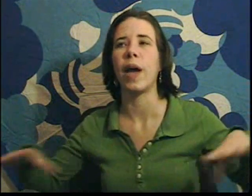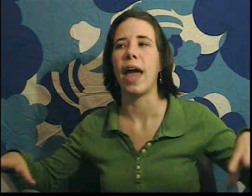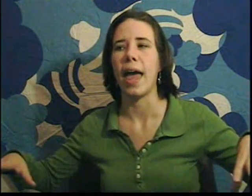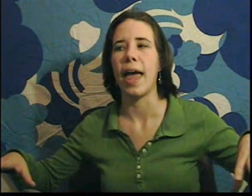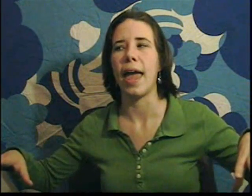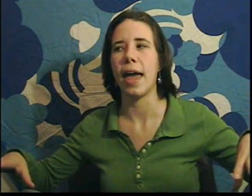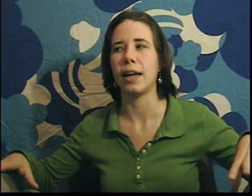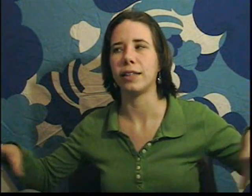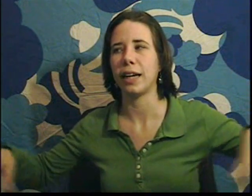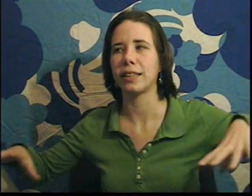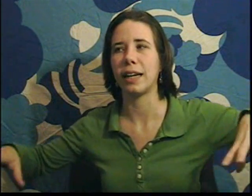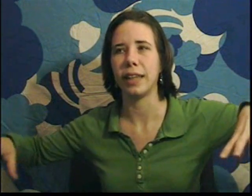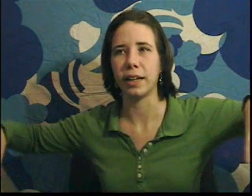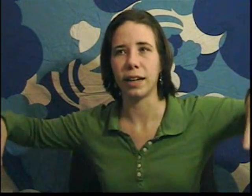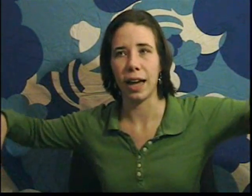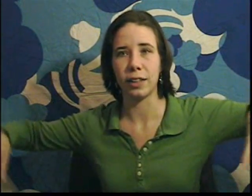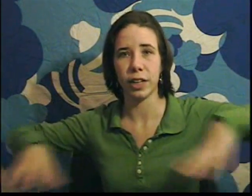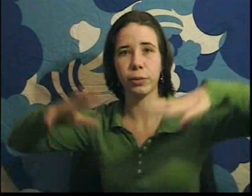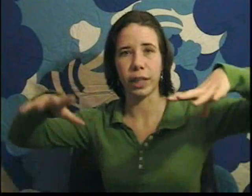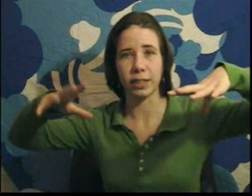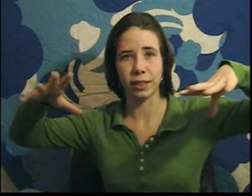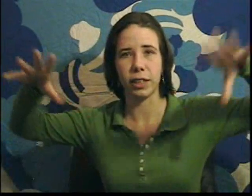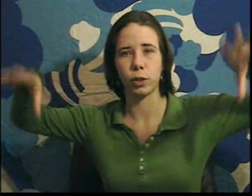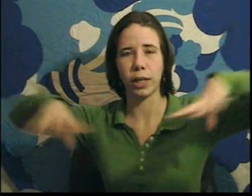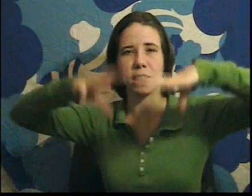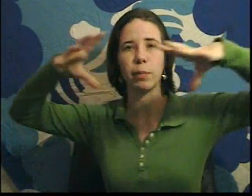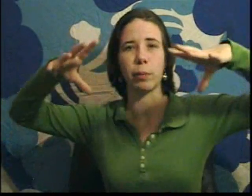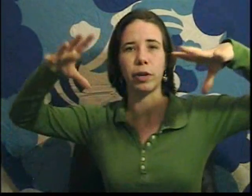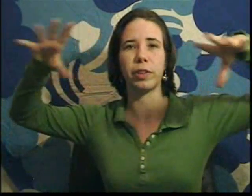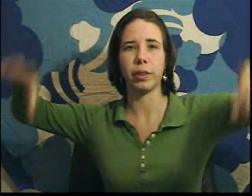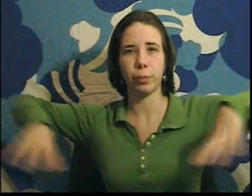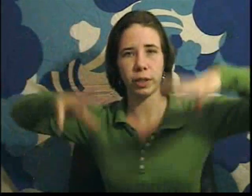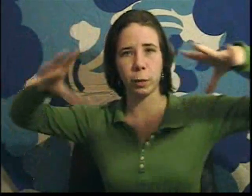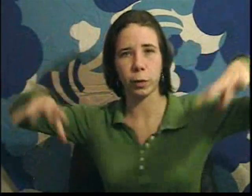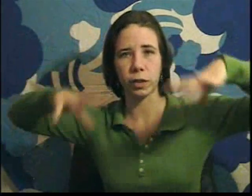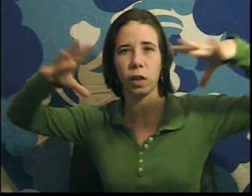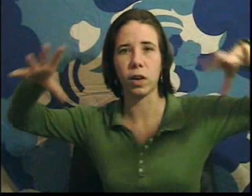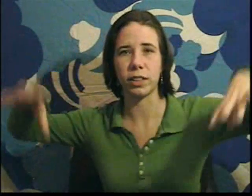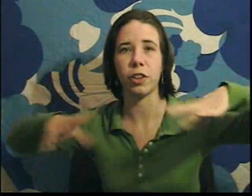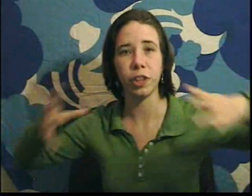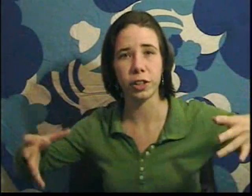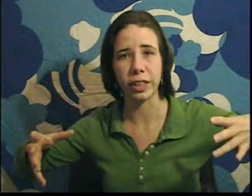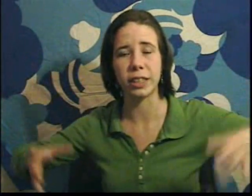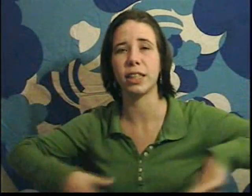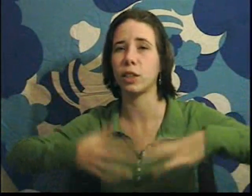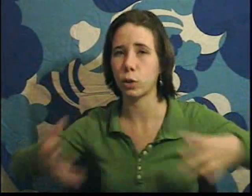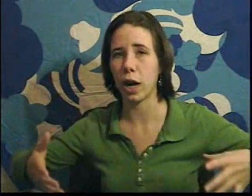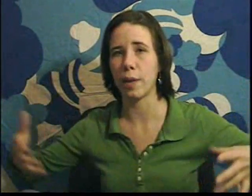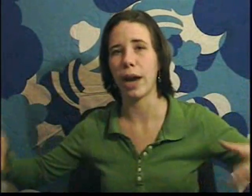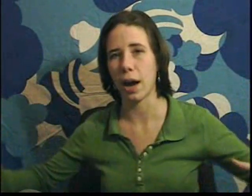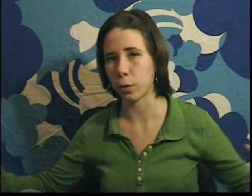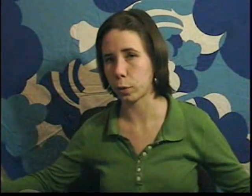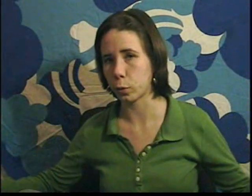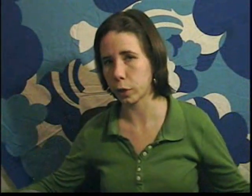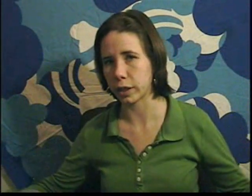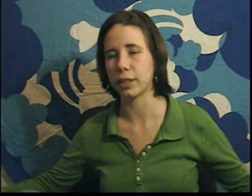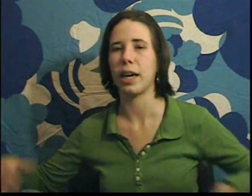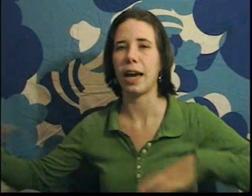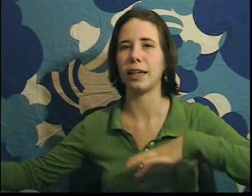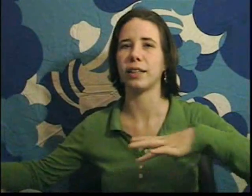And it takes that data and generalizes it, tries to come up with principles and laws and theories that describe how the world works. And